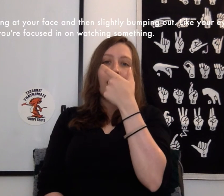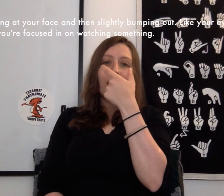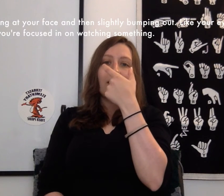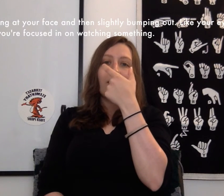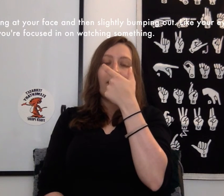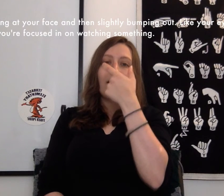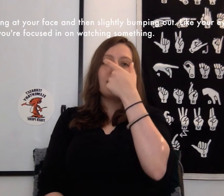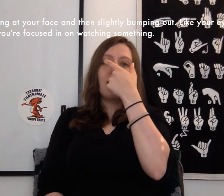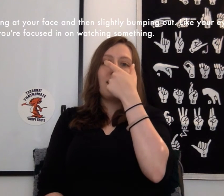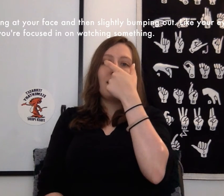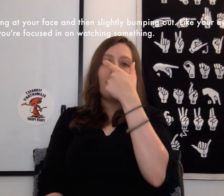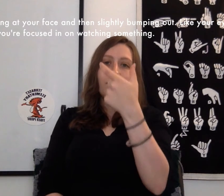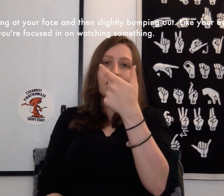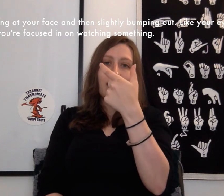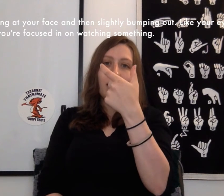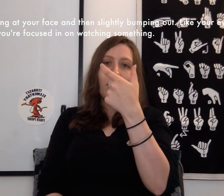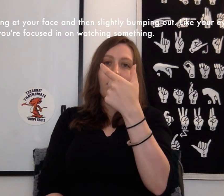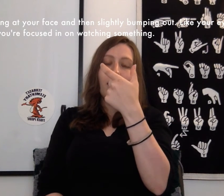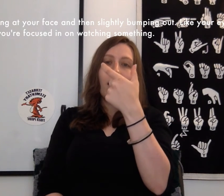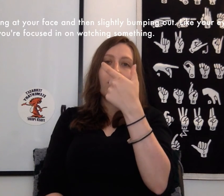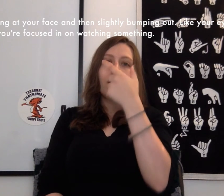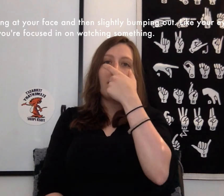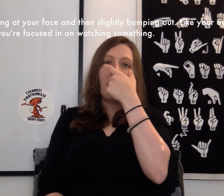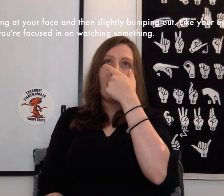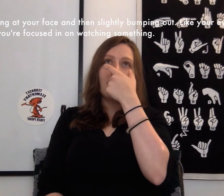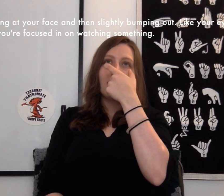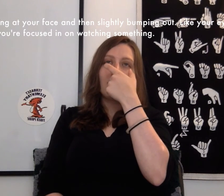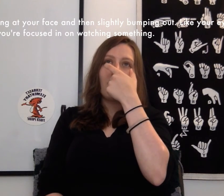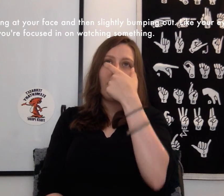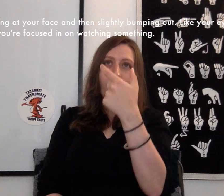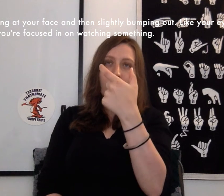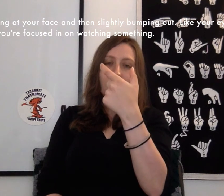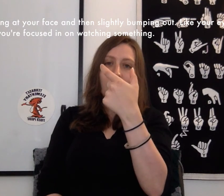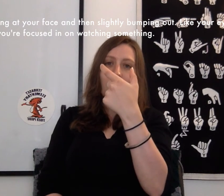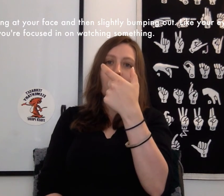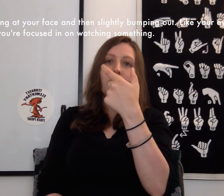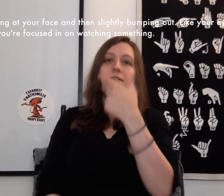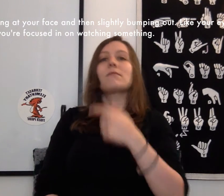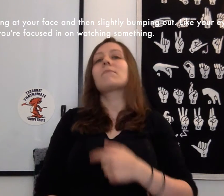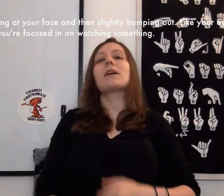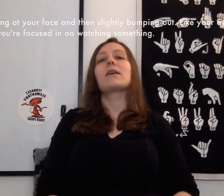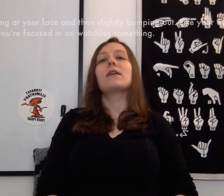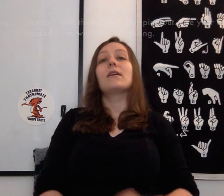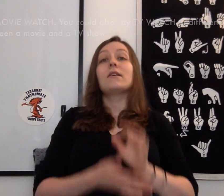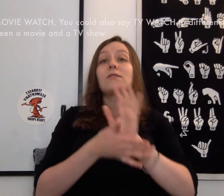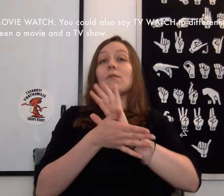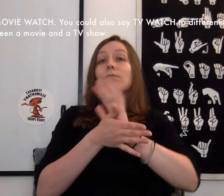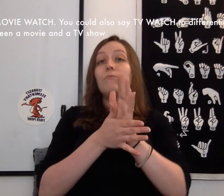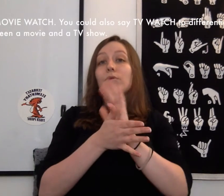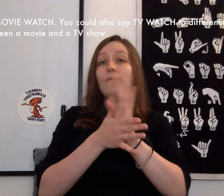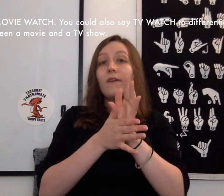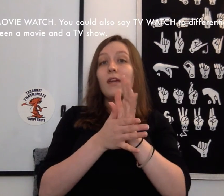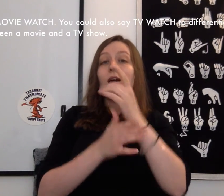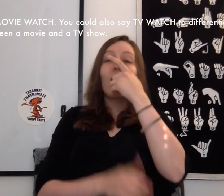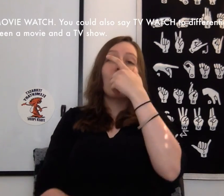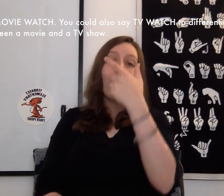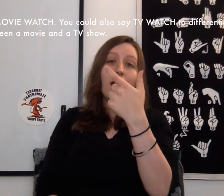at your face and then slightly bumping out. Like your eyes, you're focused in on watching something. So movie watch.